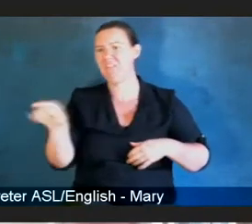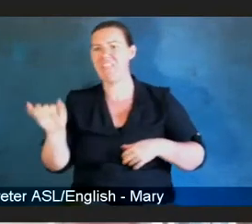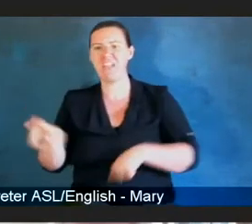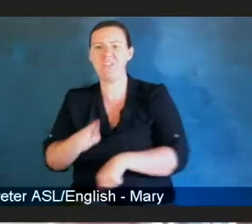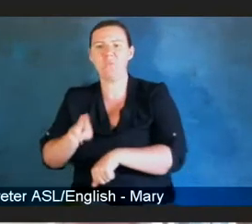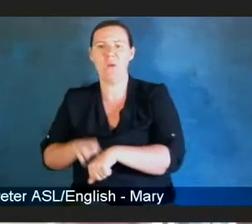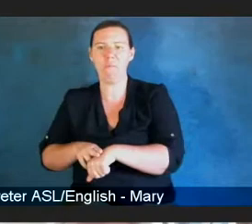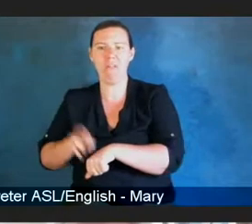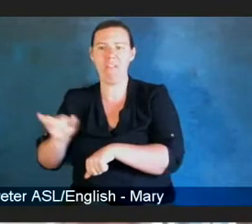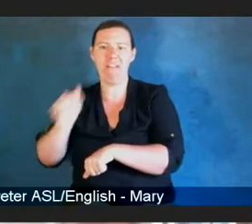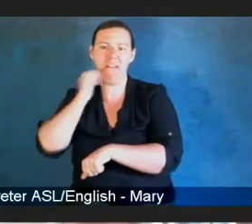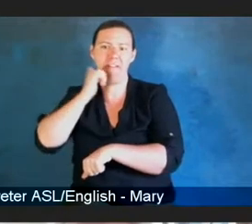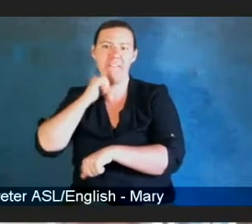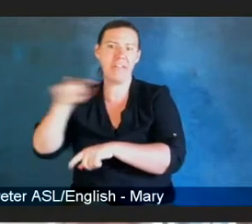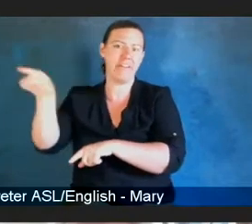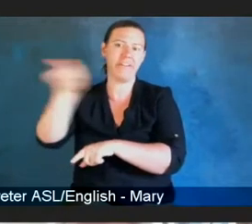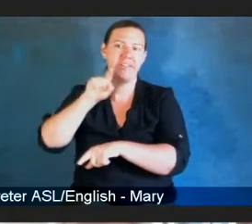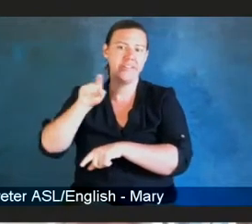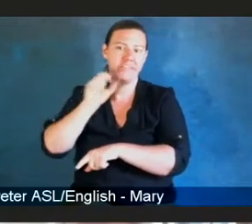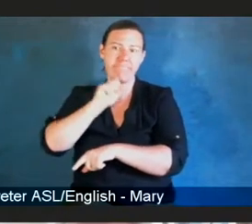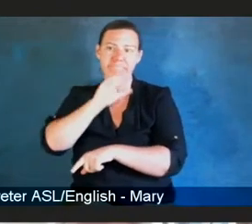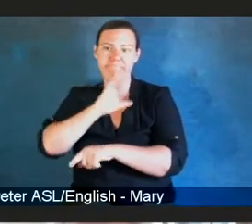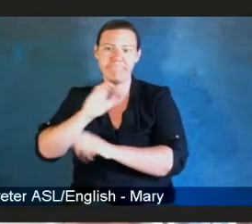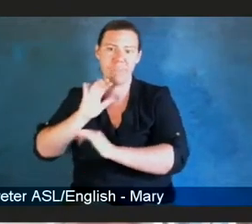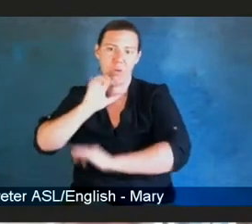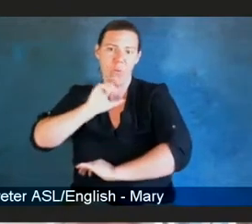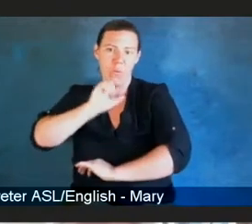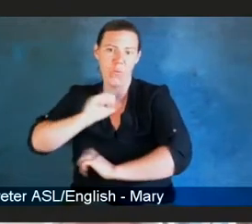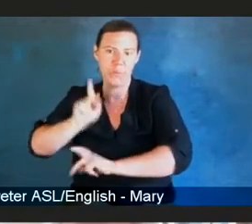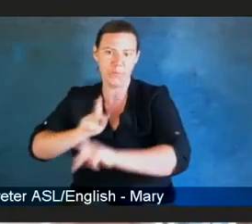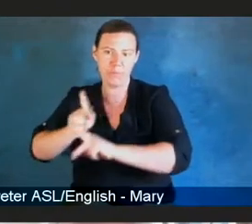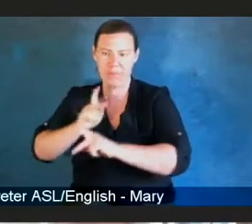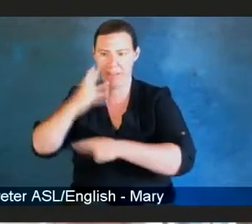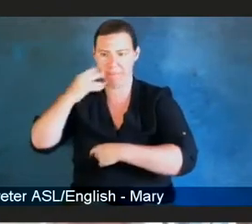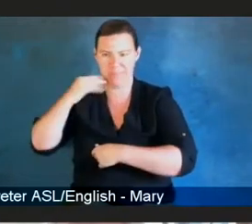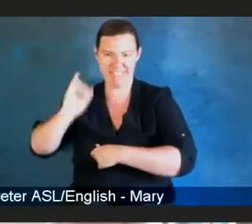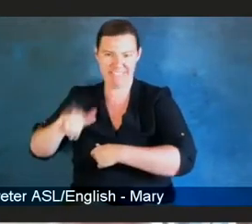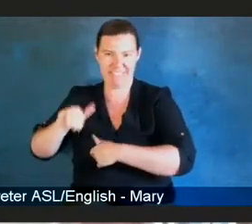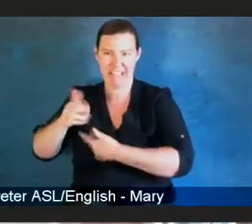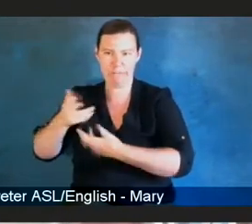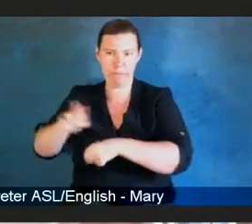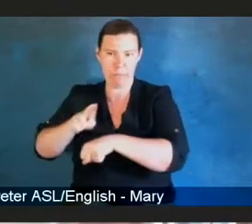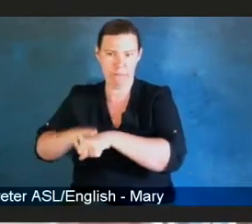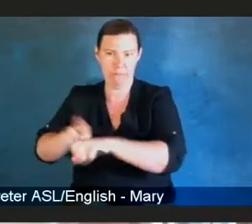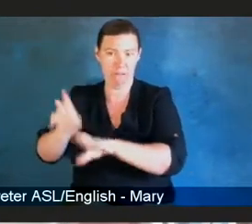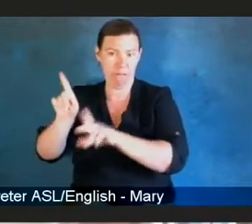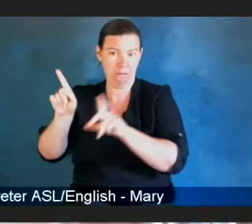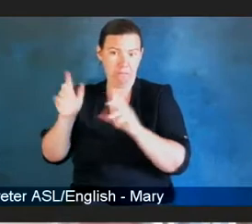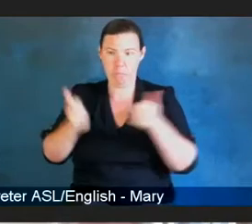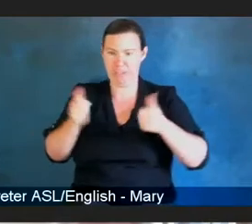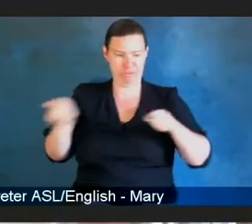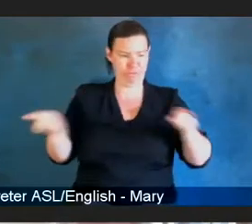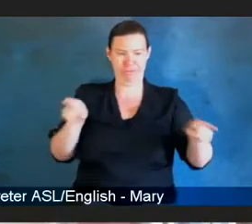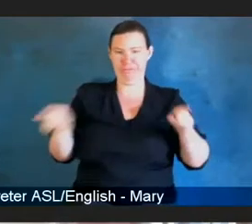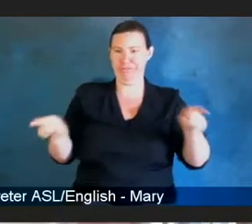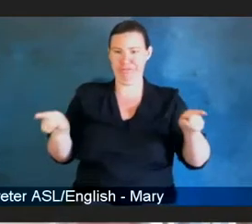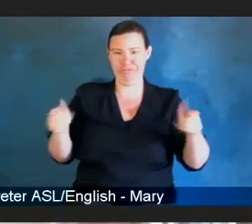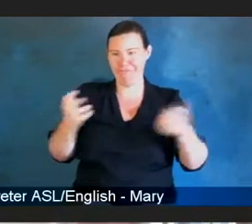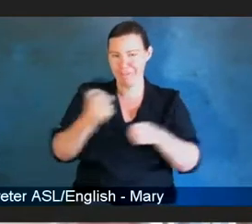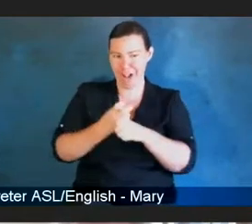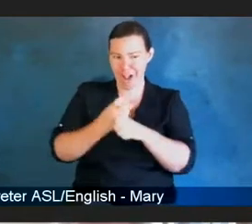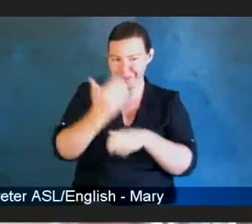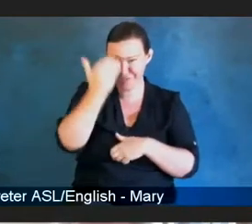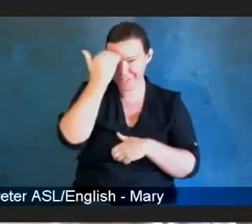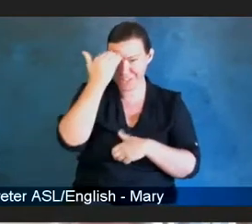are becoming wonky and no longer working? And, to some degree, the limitations associated with that